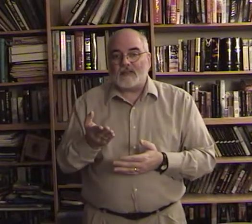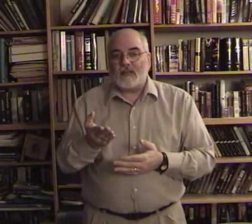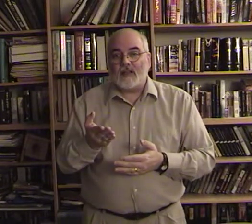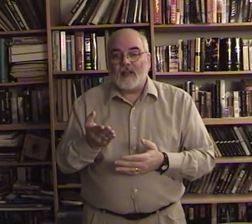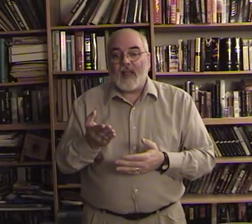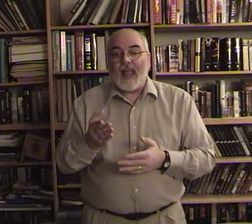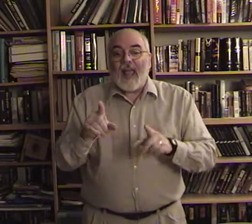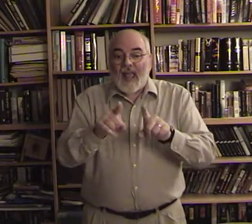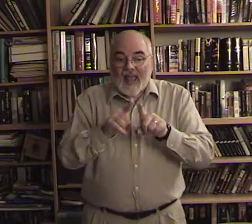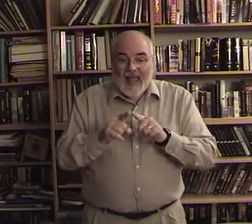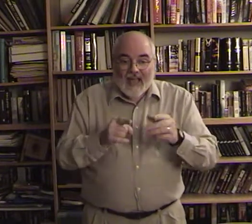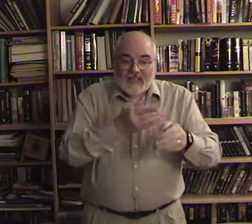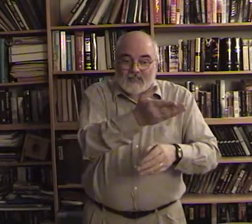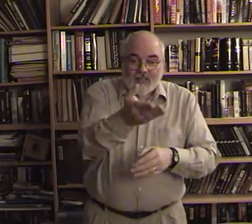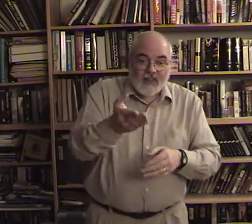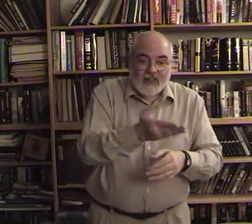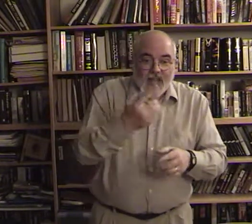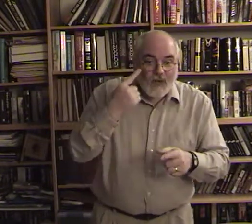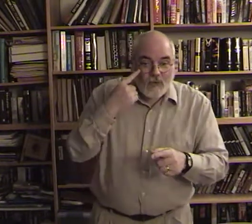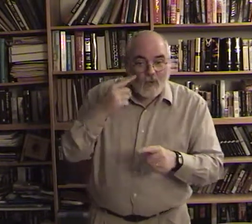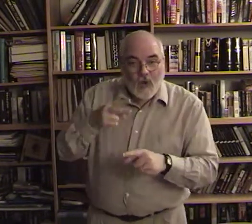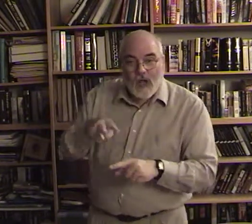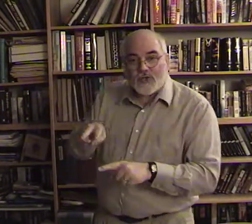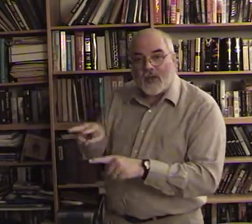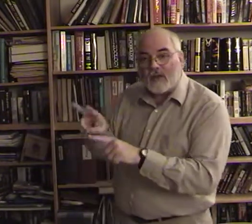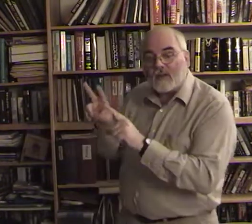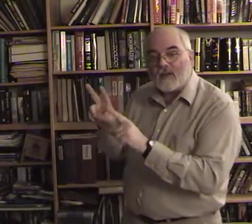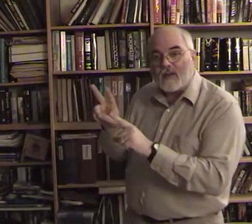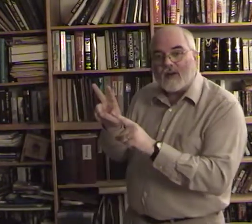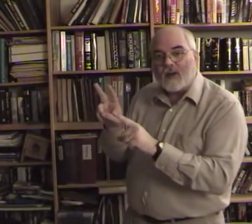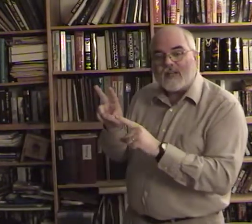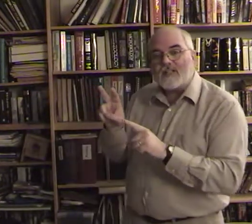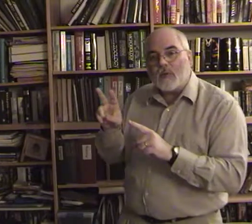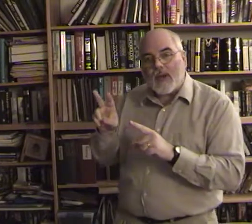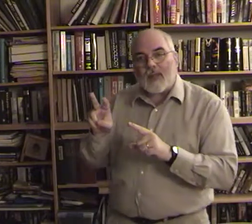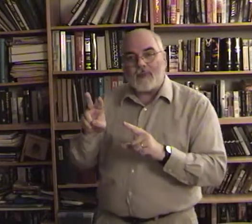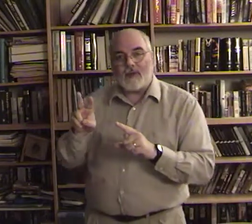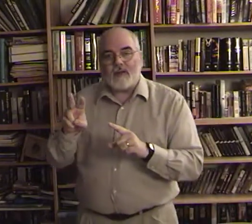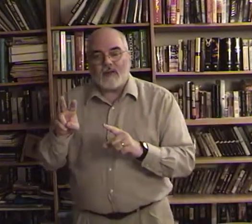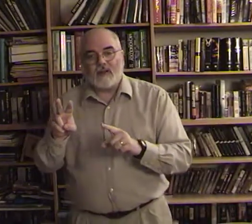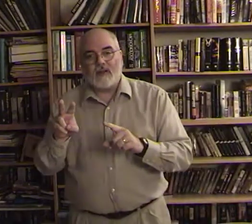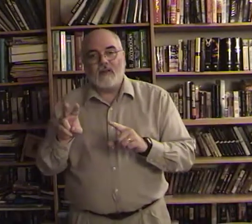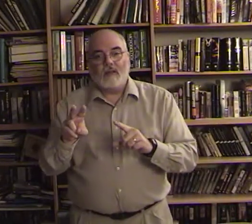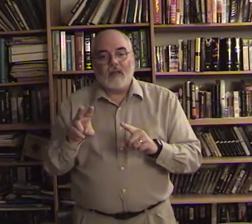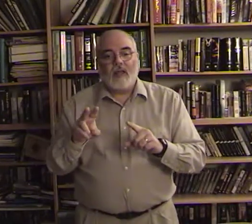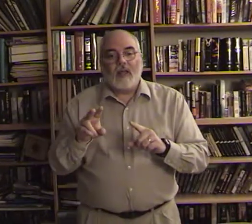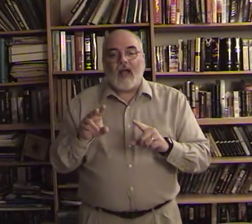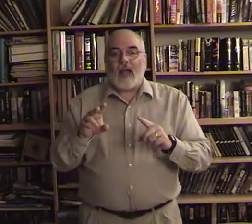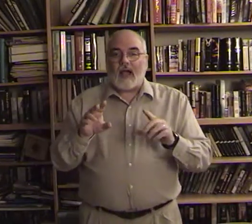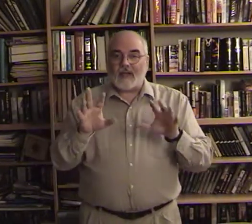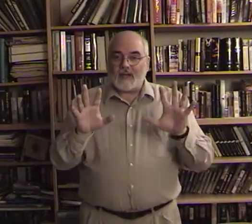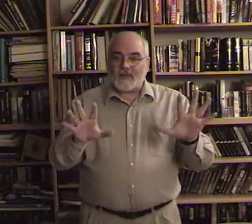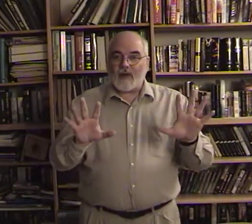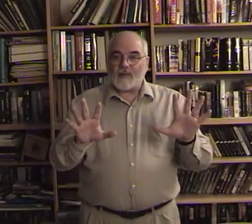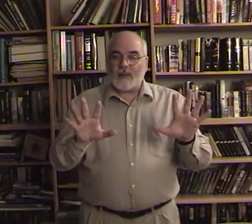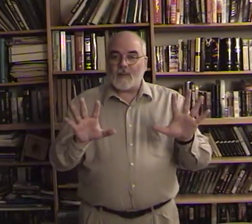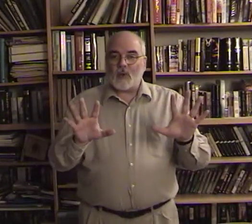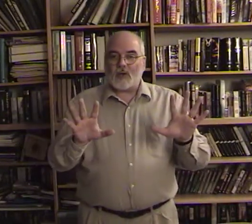as they were watching all right see what happened there i identified the people who were